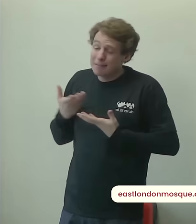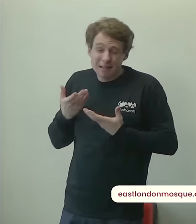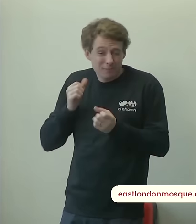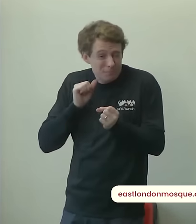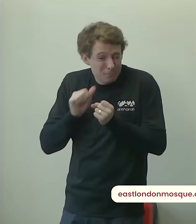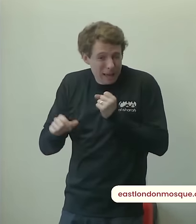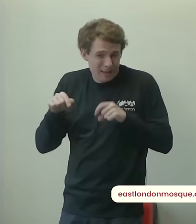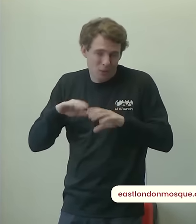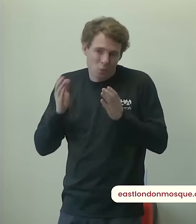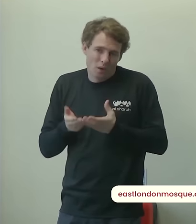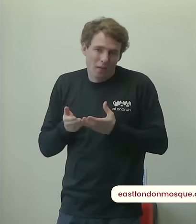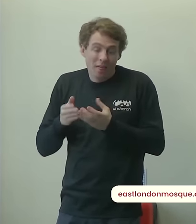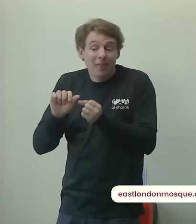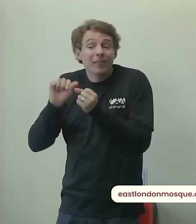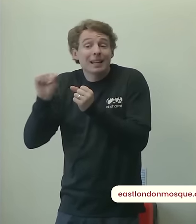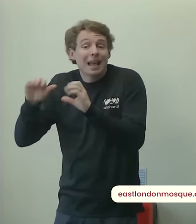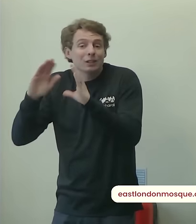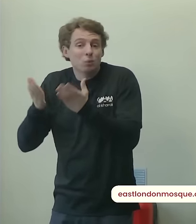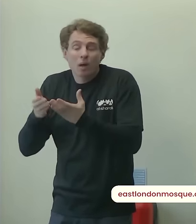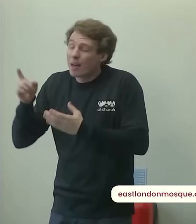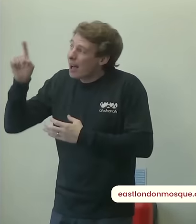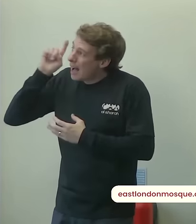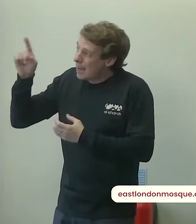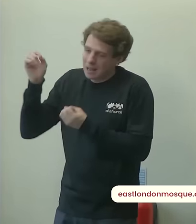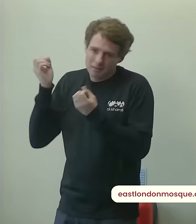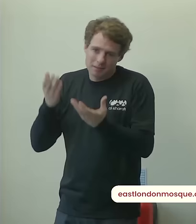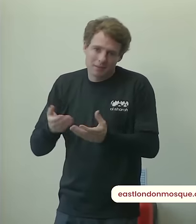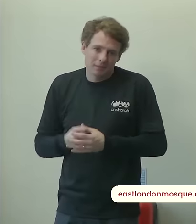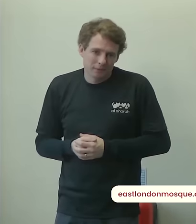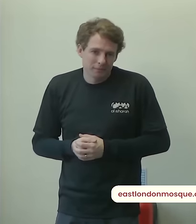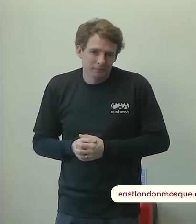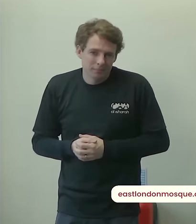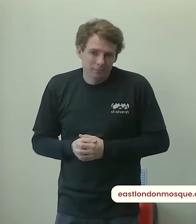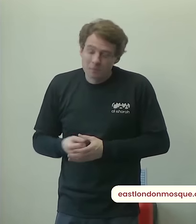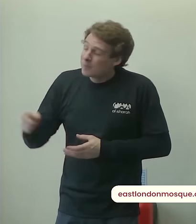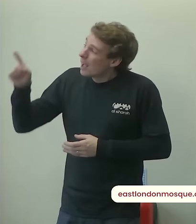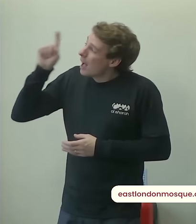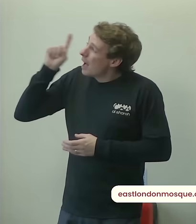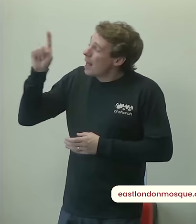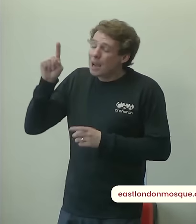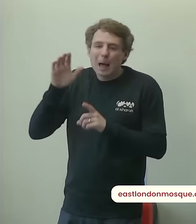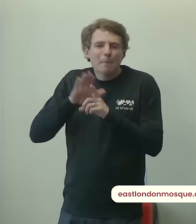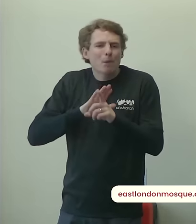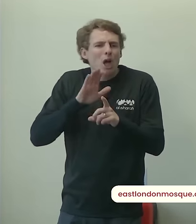never ever lose hope in the mercy of allah victory comes to those who are patient